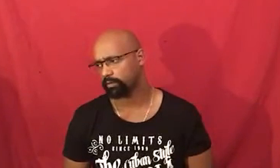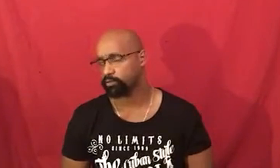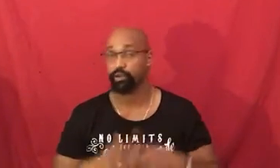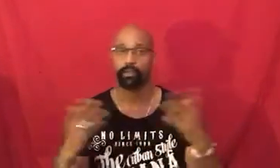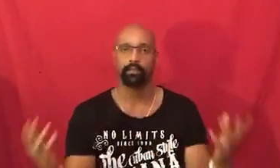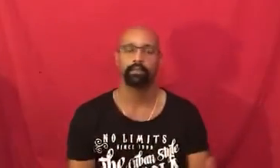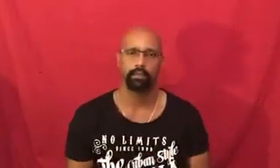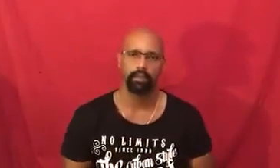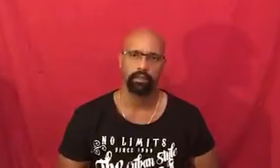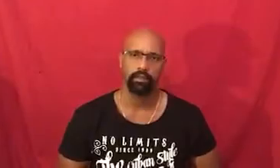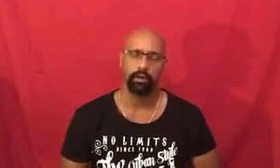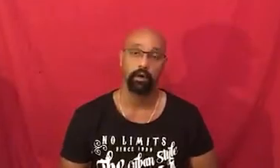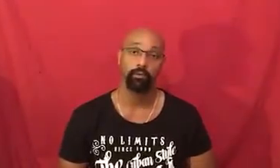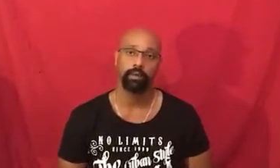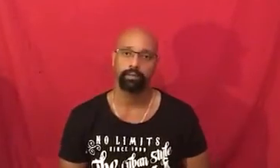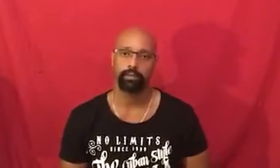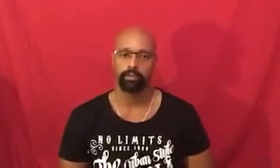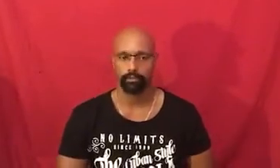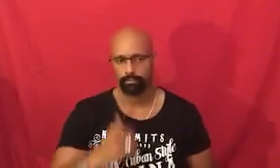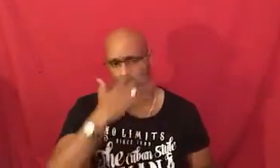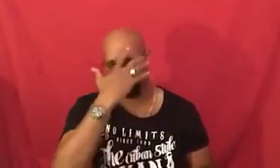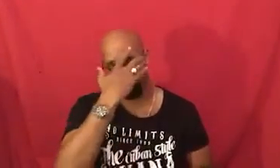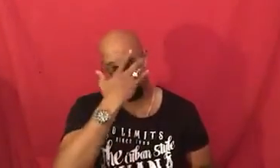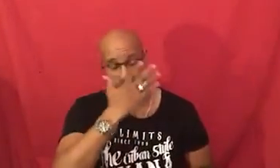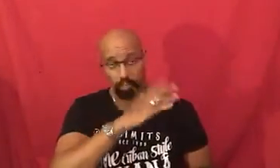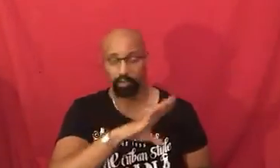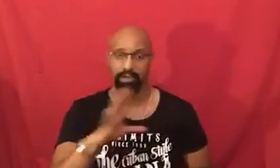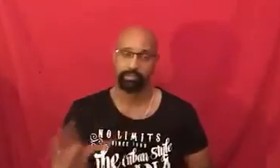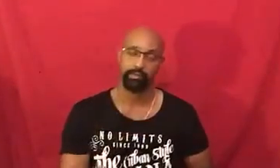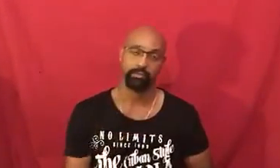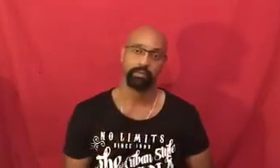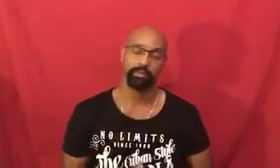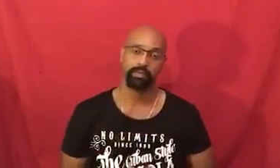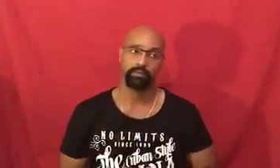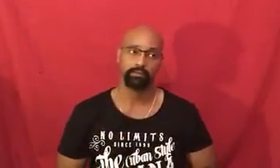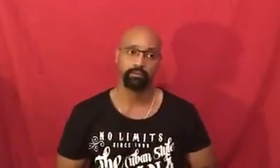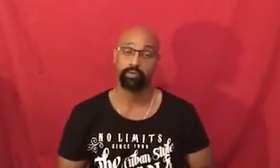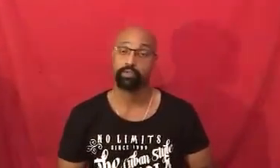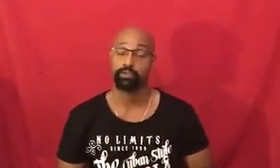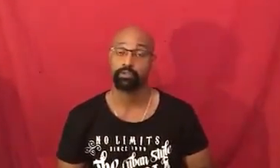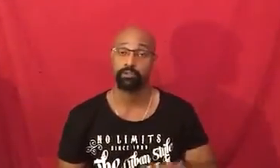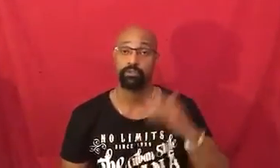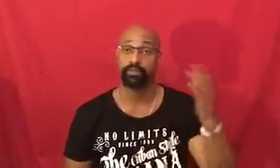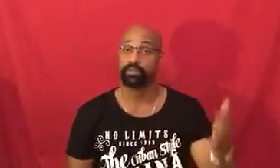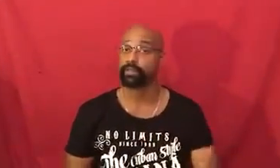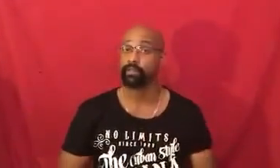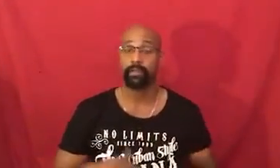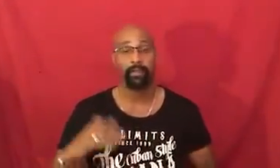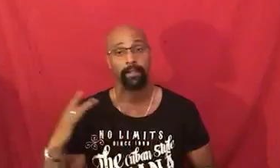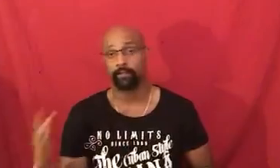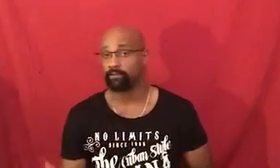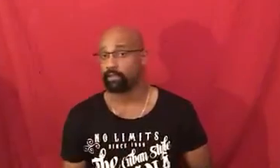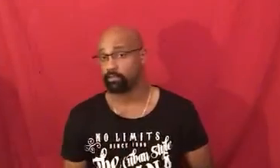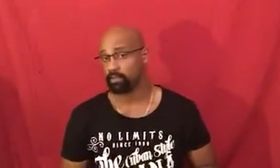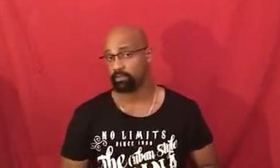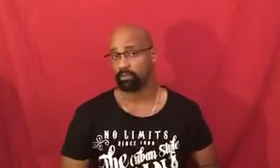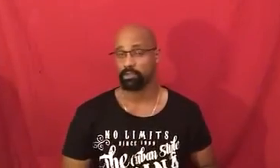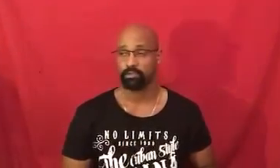training on meditation all kinds of different meditative traditions like zen vedic meditation